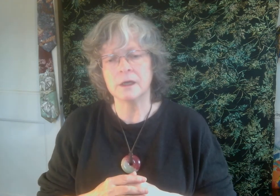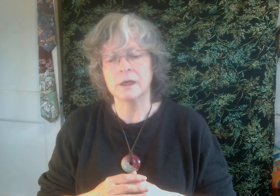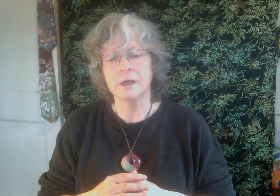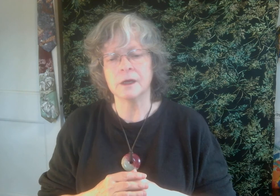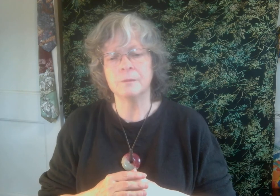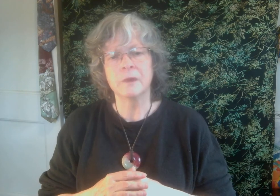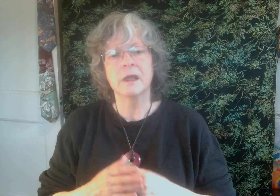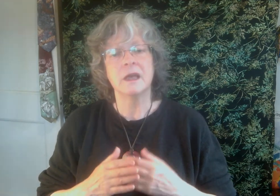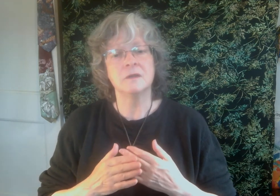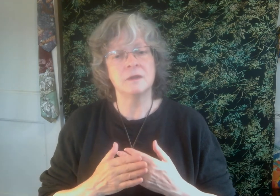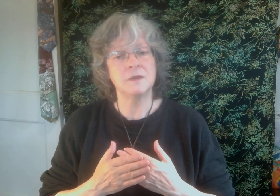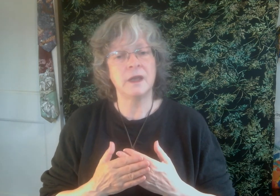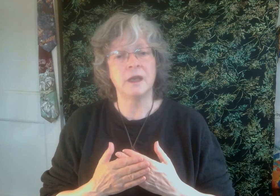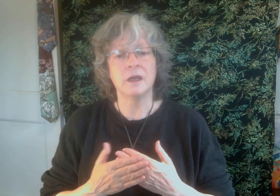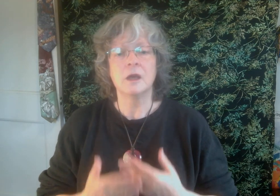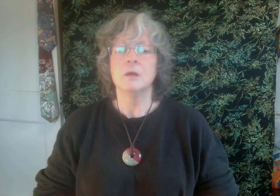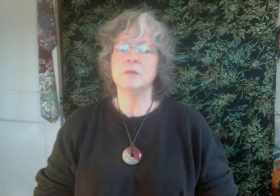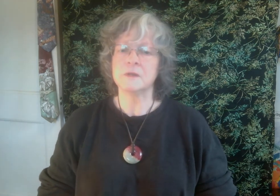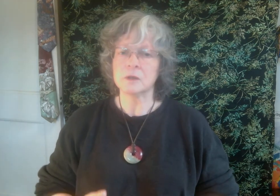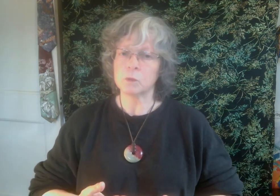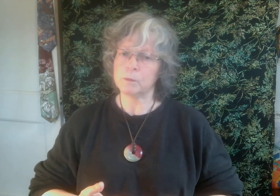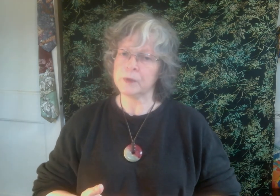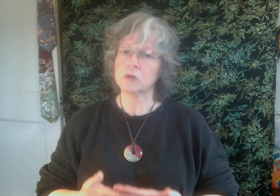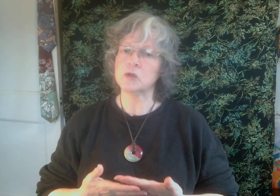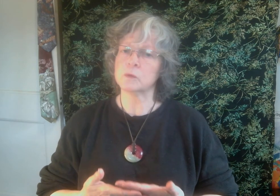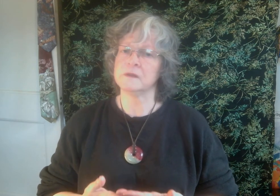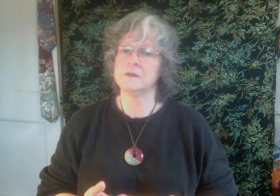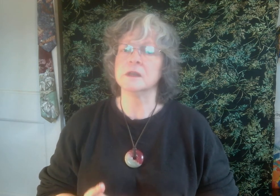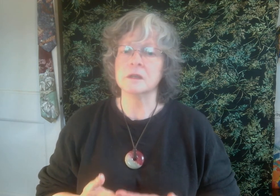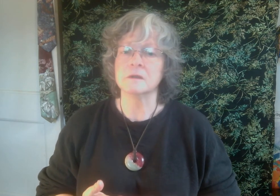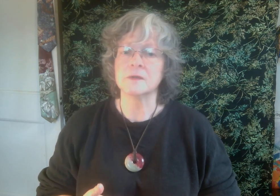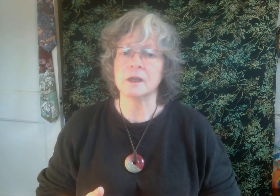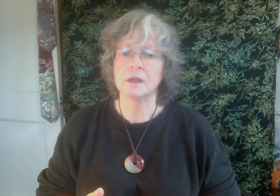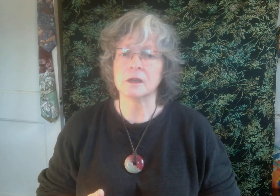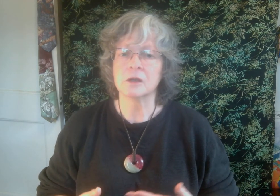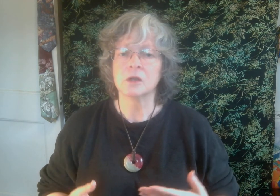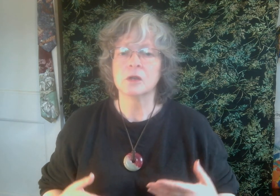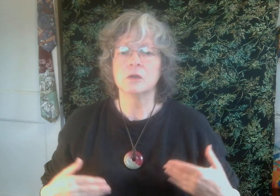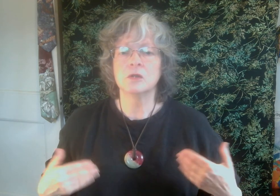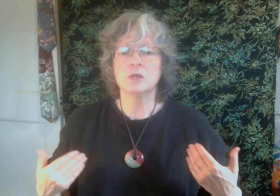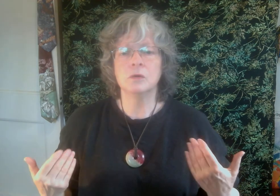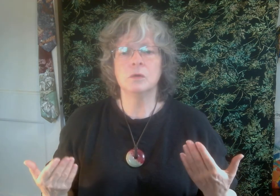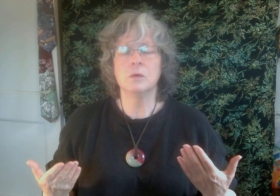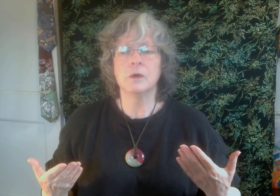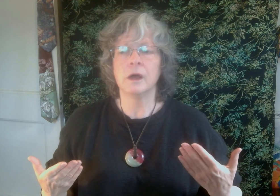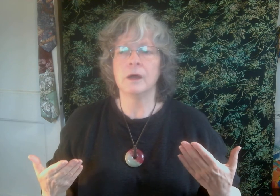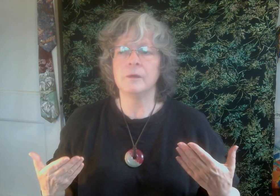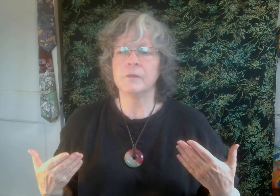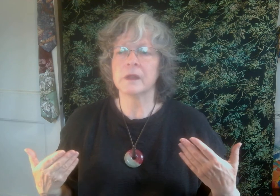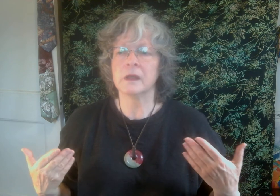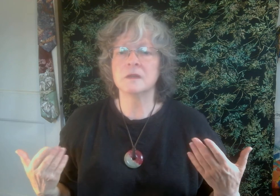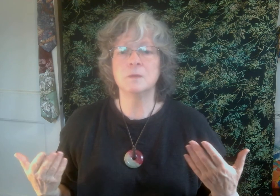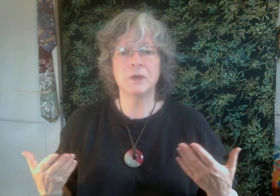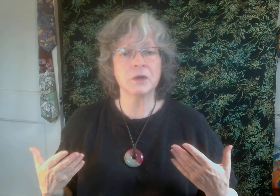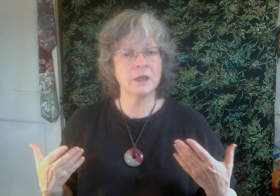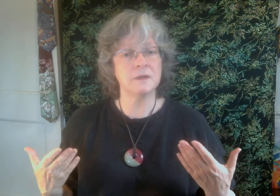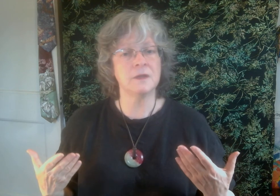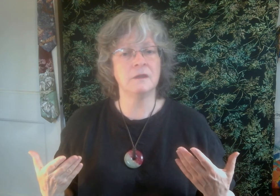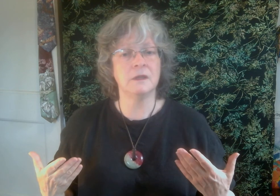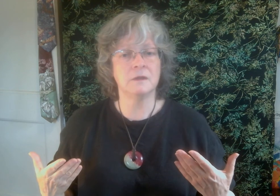as I say, build your resiliency to experiencing these